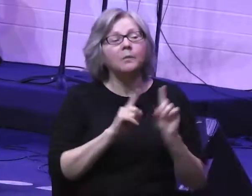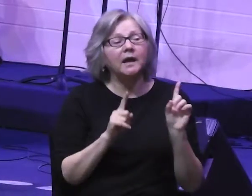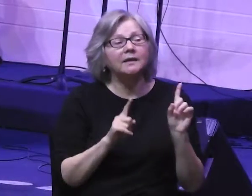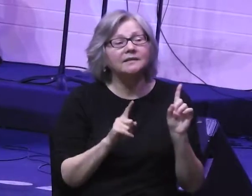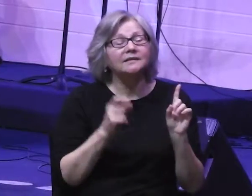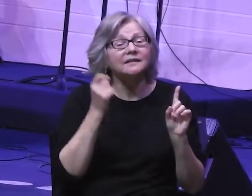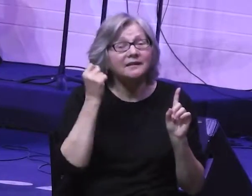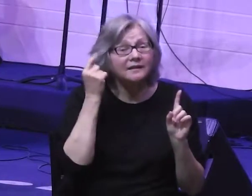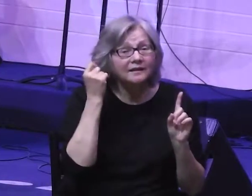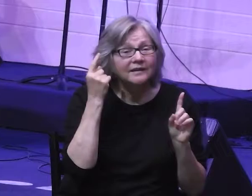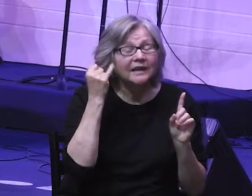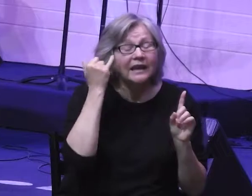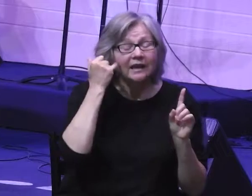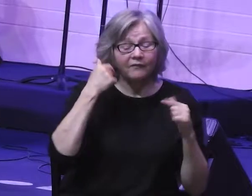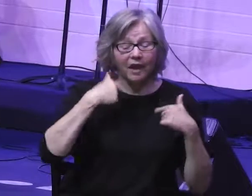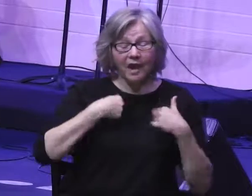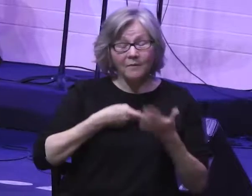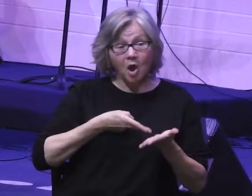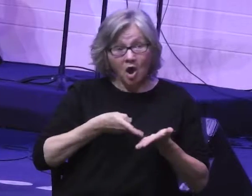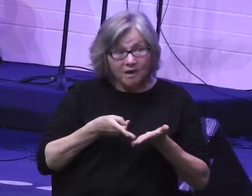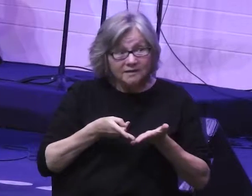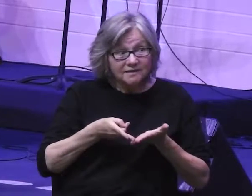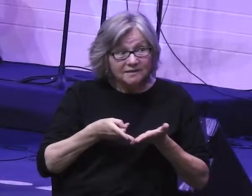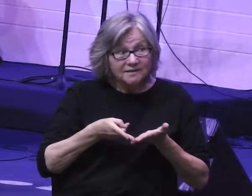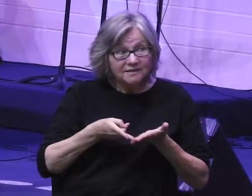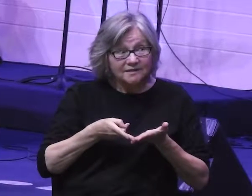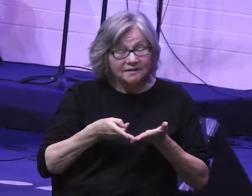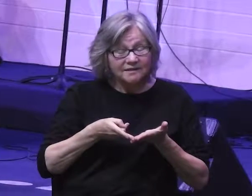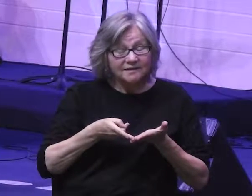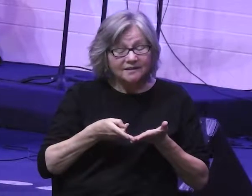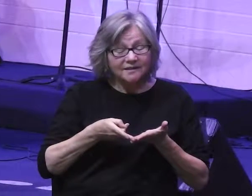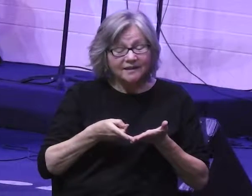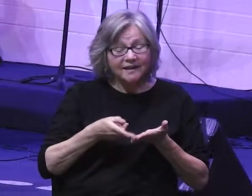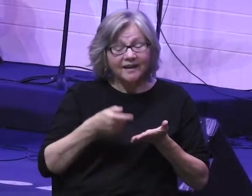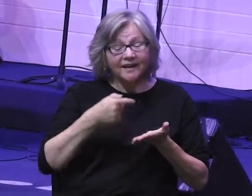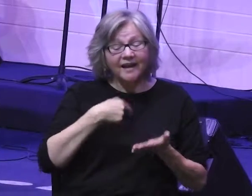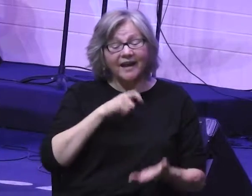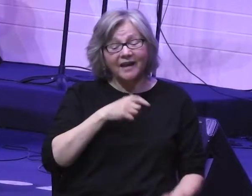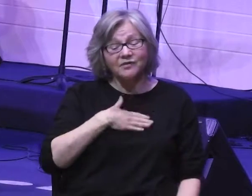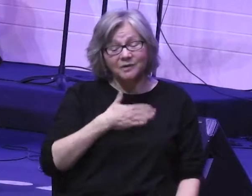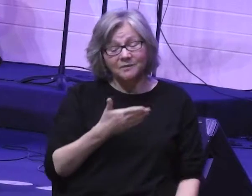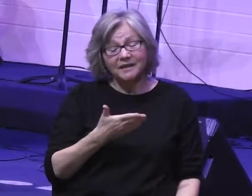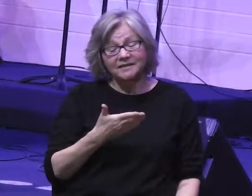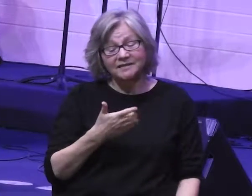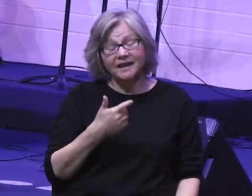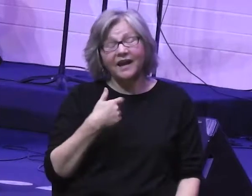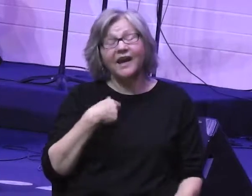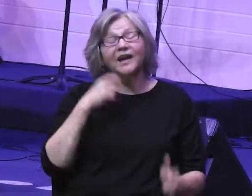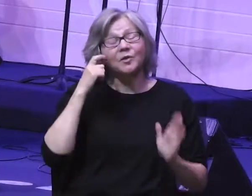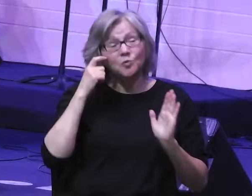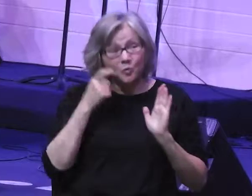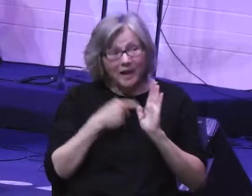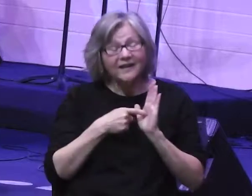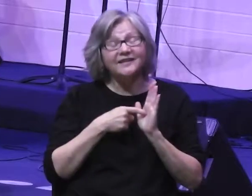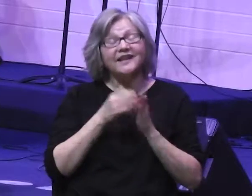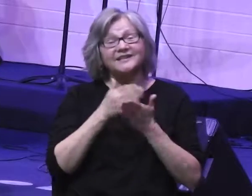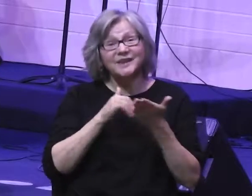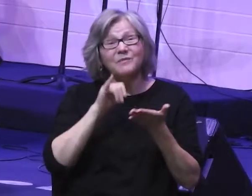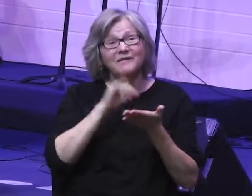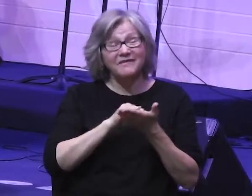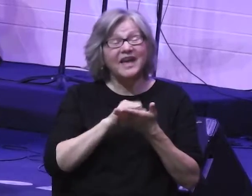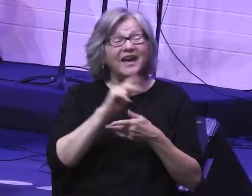but here's the thing. if I'm honest, I have to admit that I actually recognize